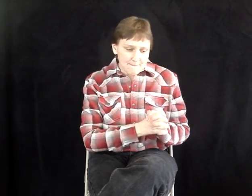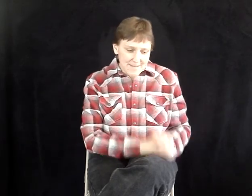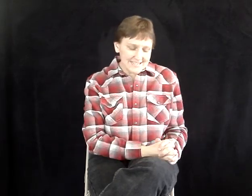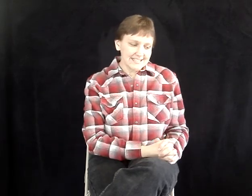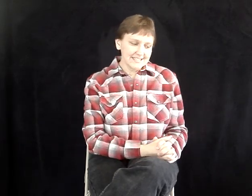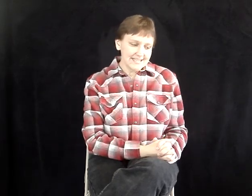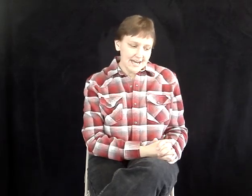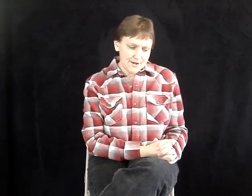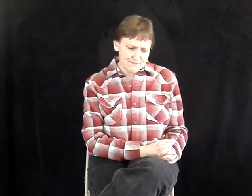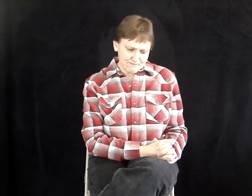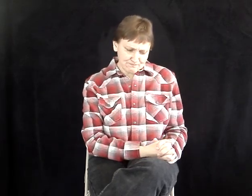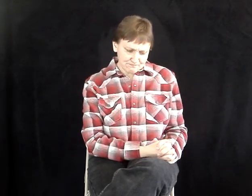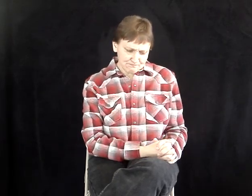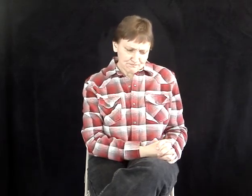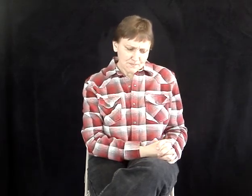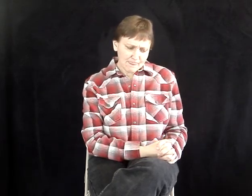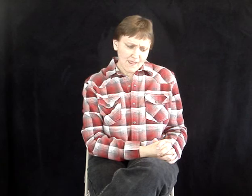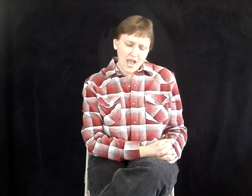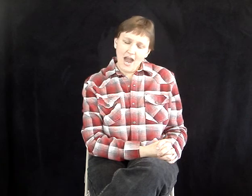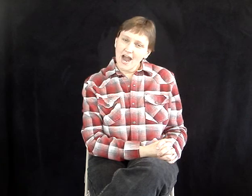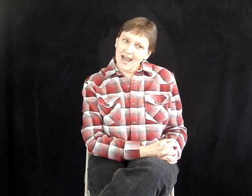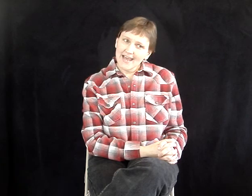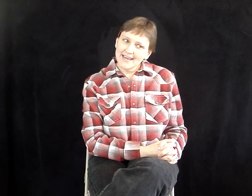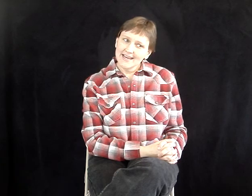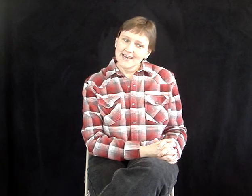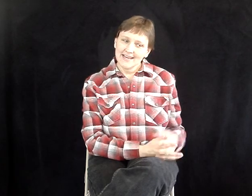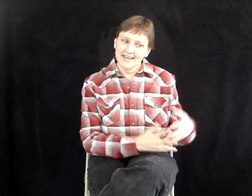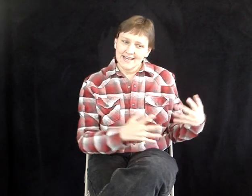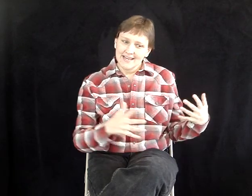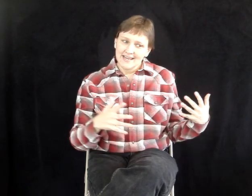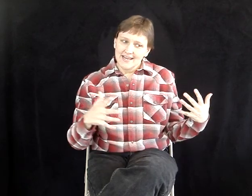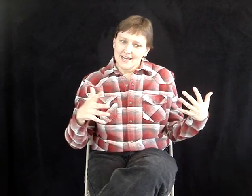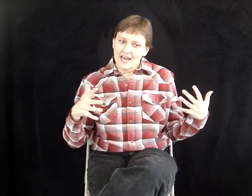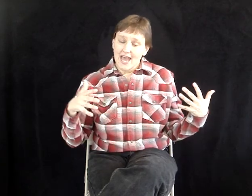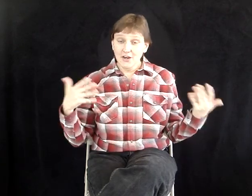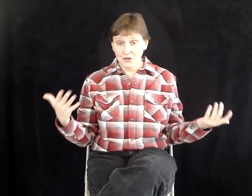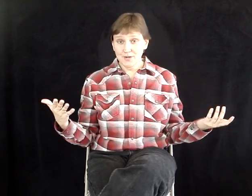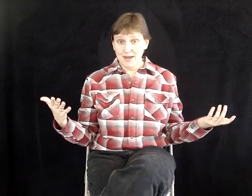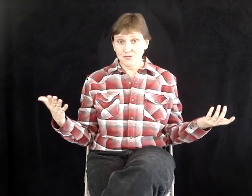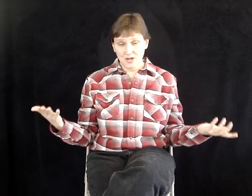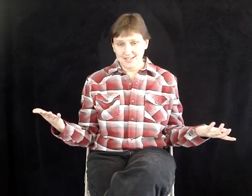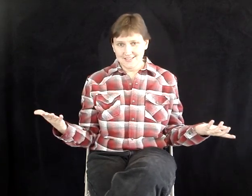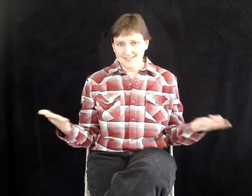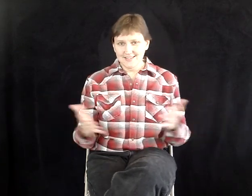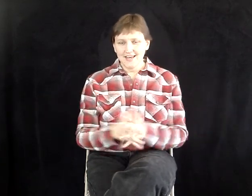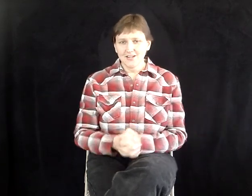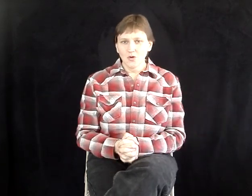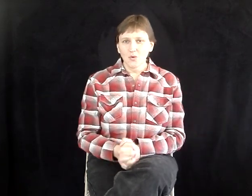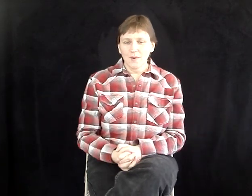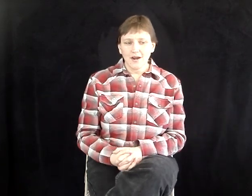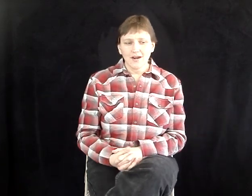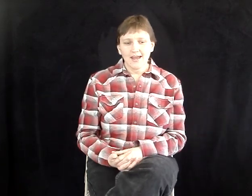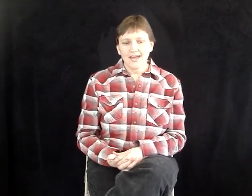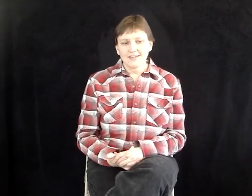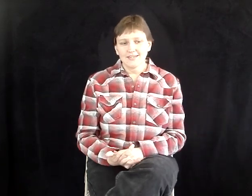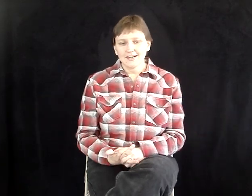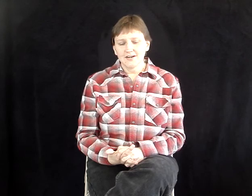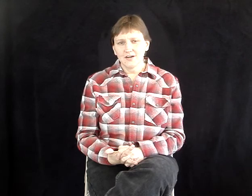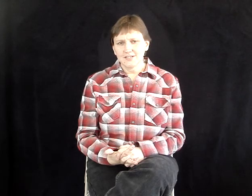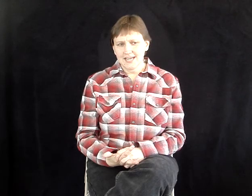basically, I had heard about druggings at a local bar, and a date